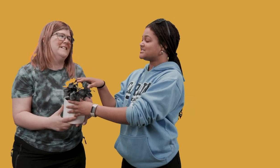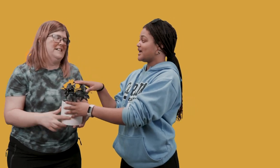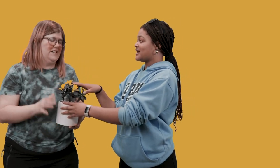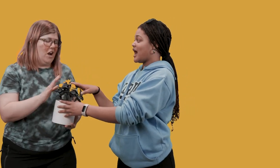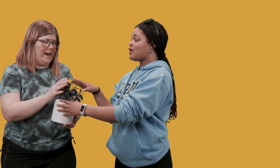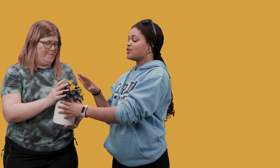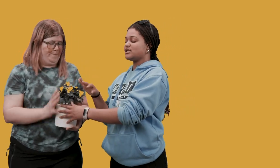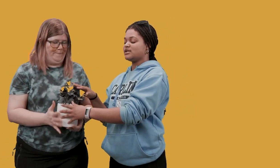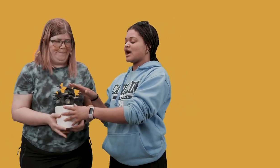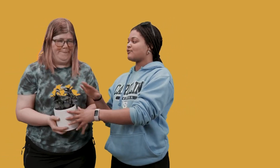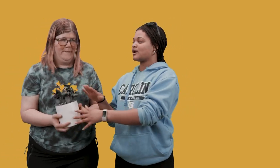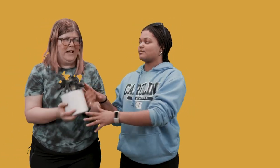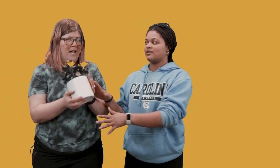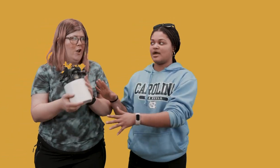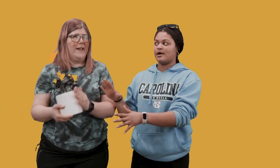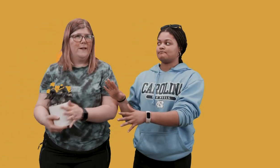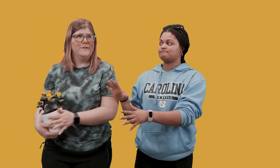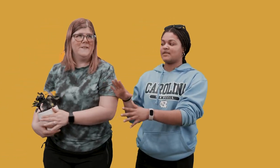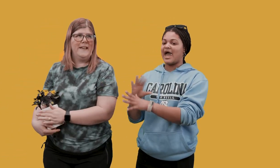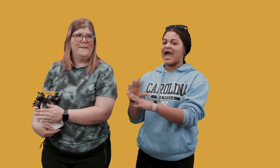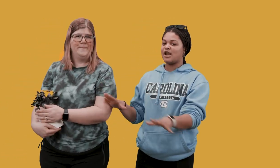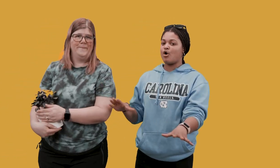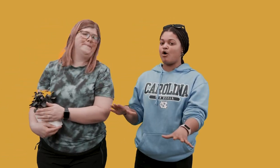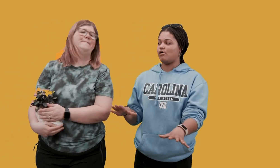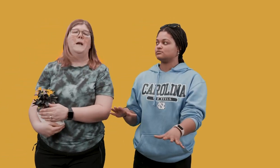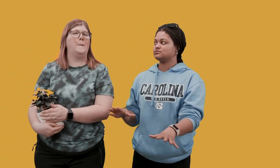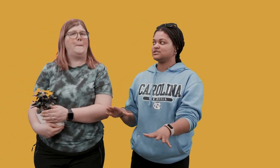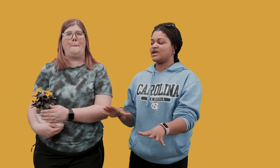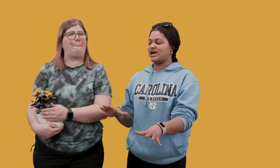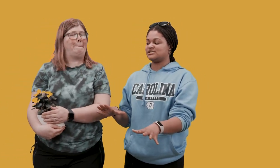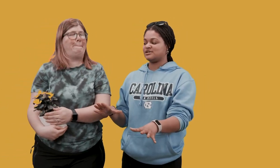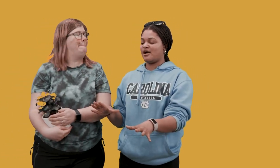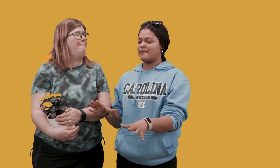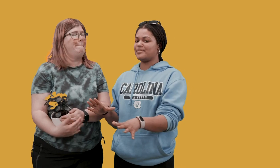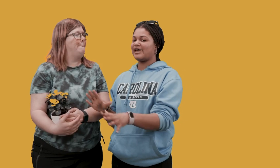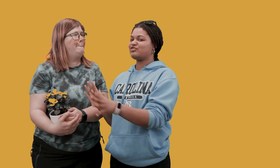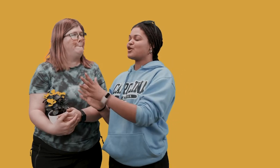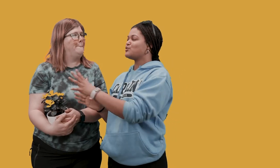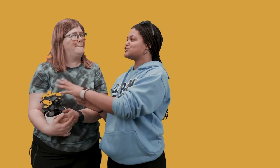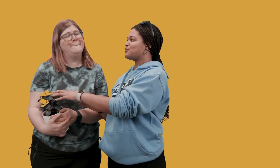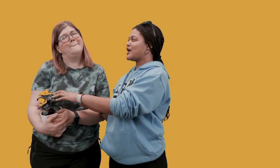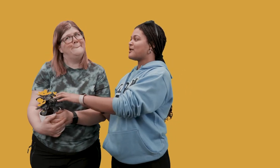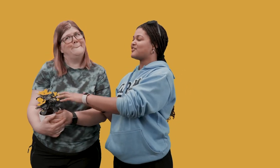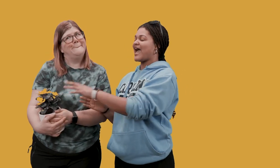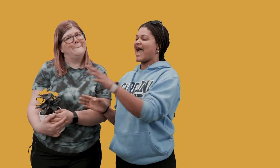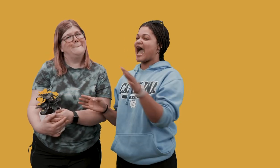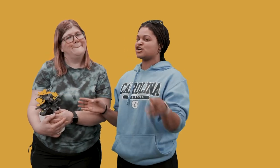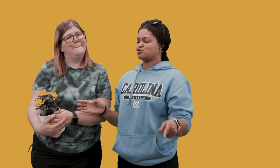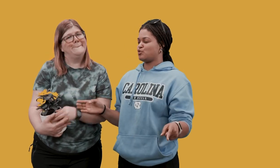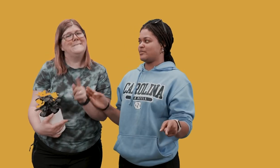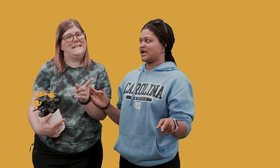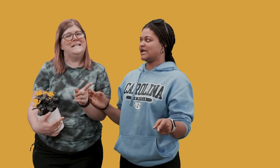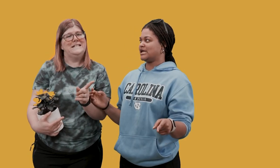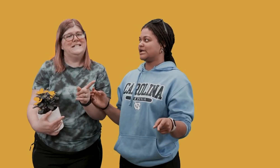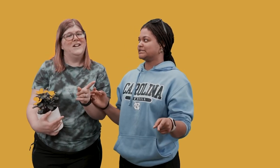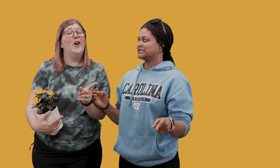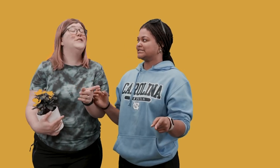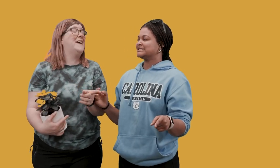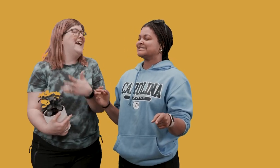sick I would not recommend that okay I won't do that at all no yes um but I think we should pray about that actual big idea oh you're right